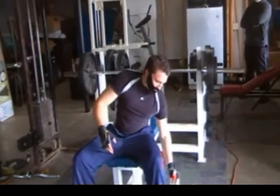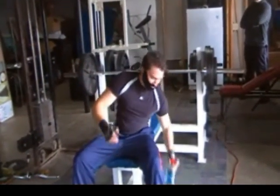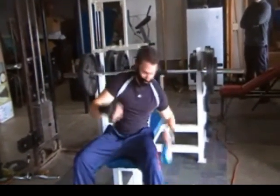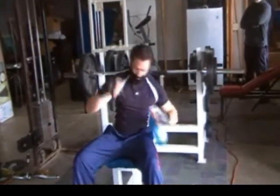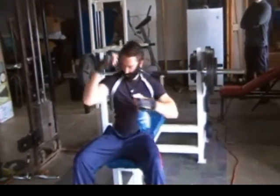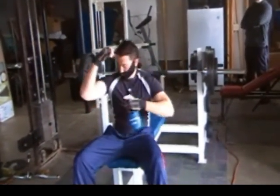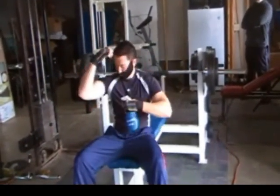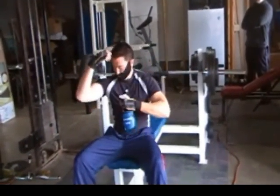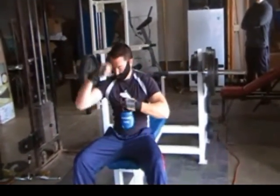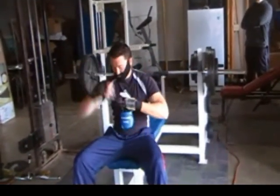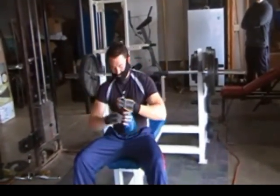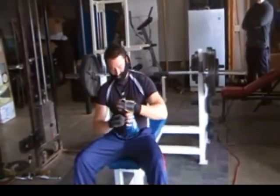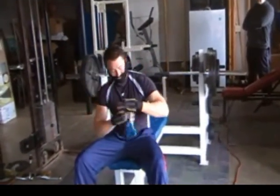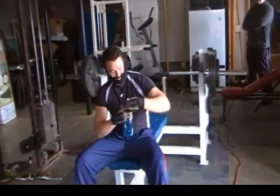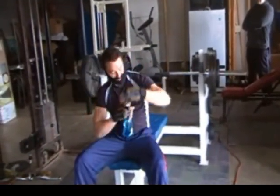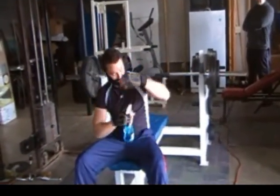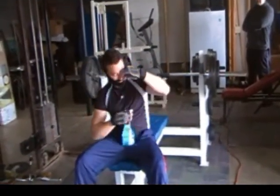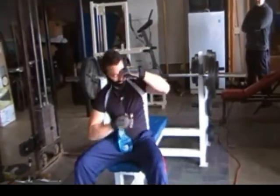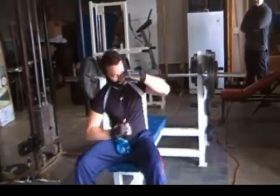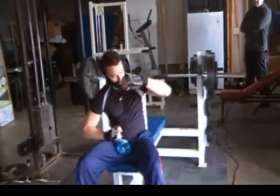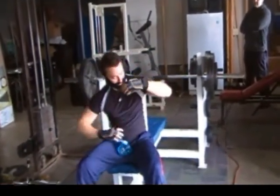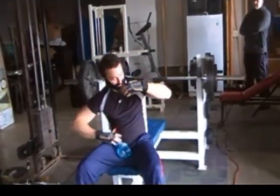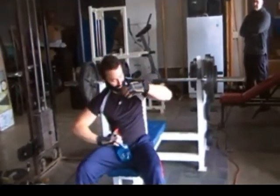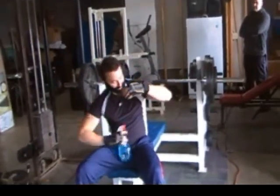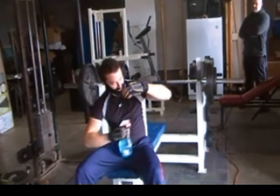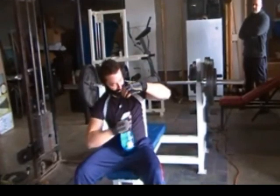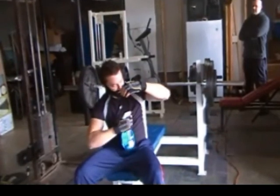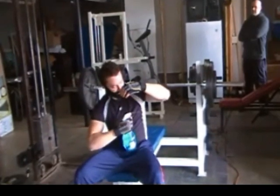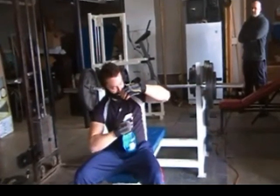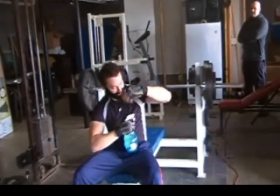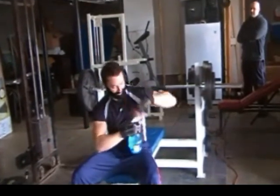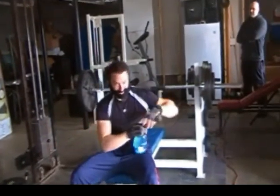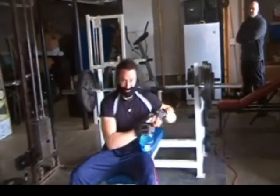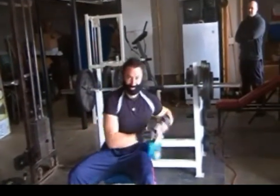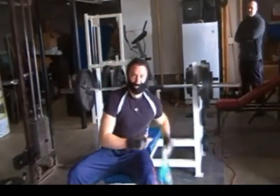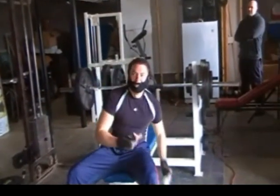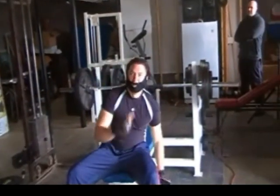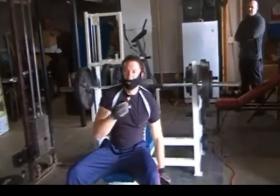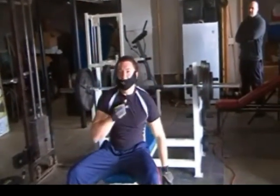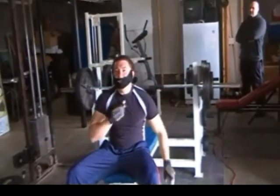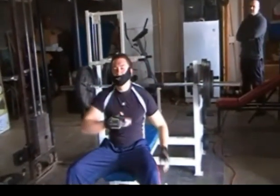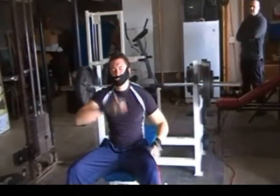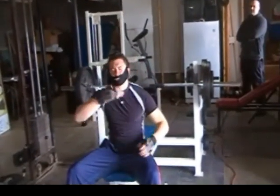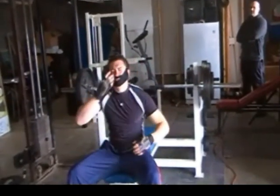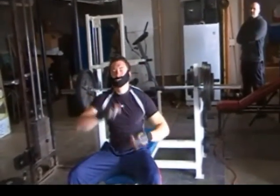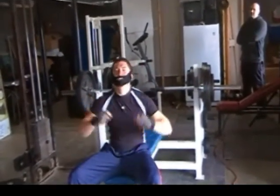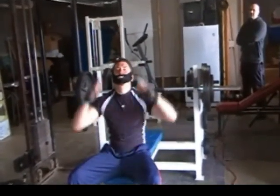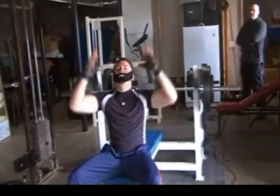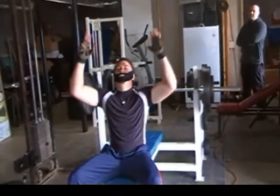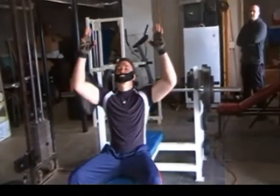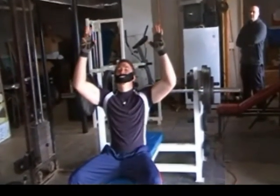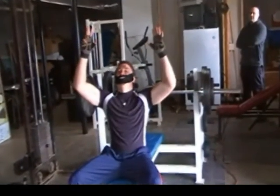I smell awesome.